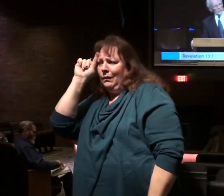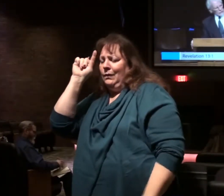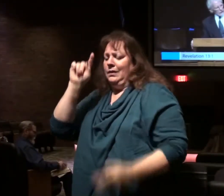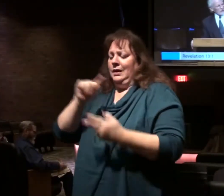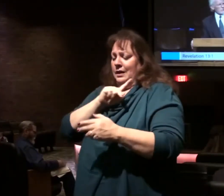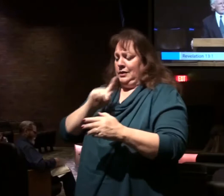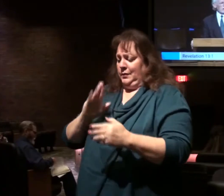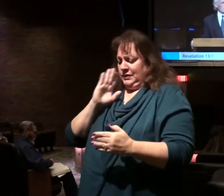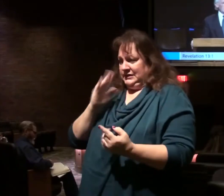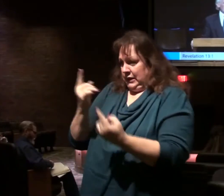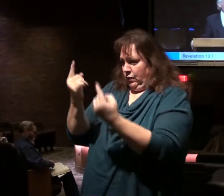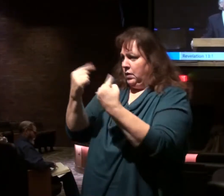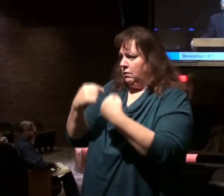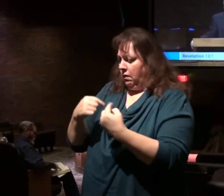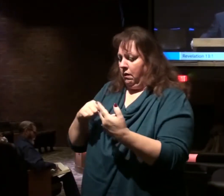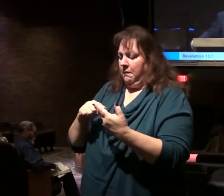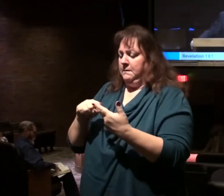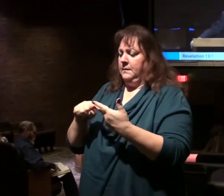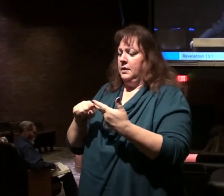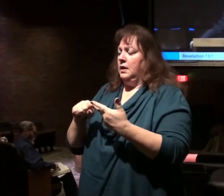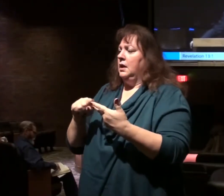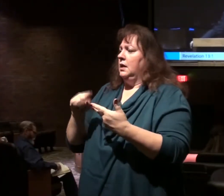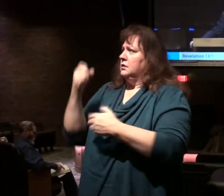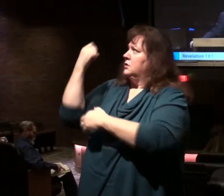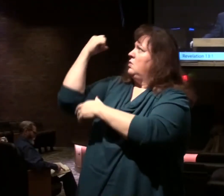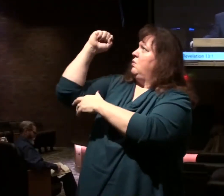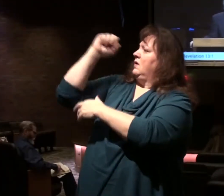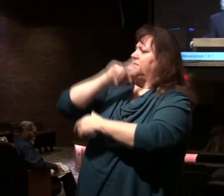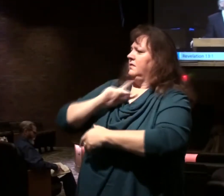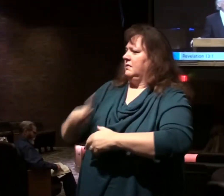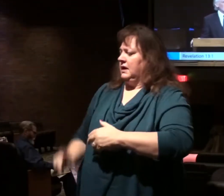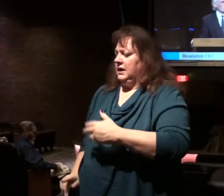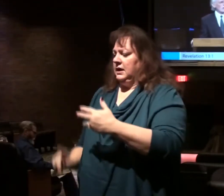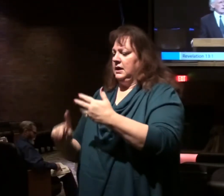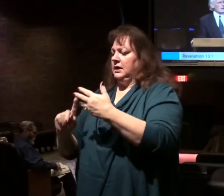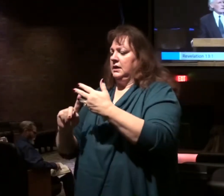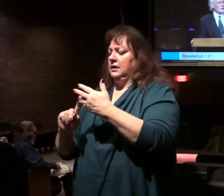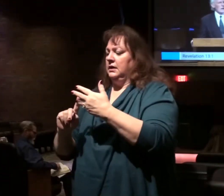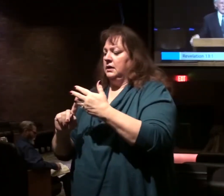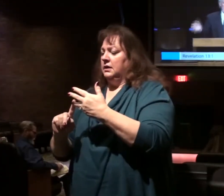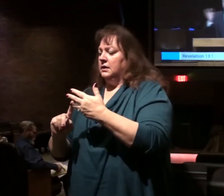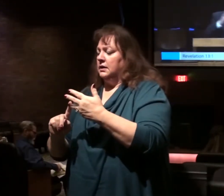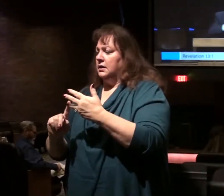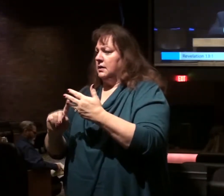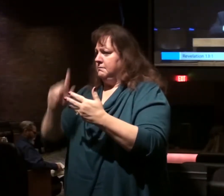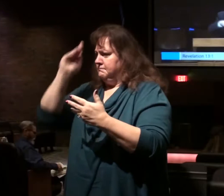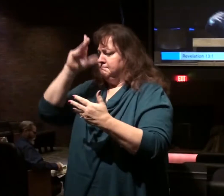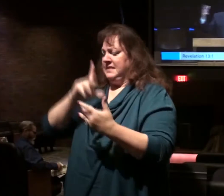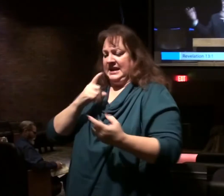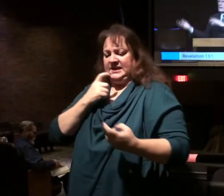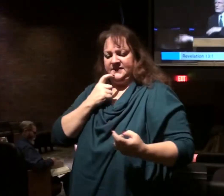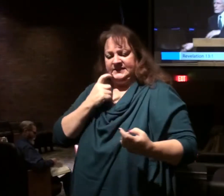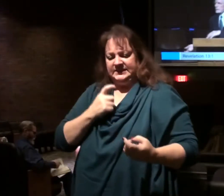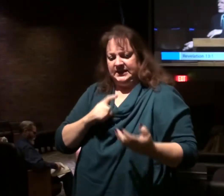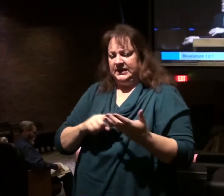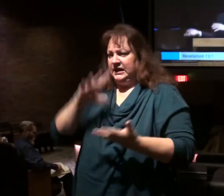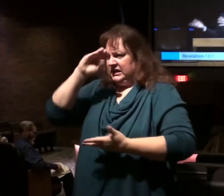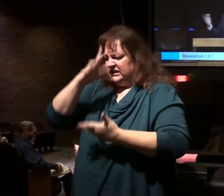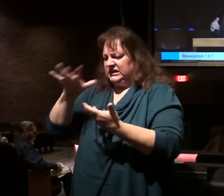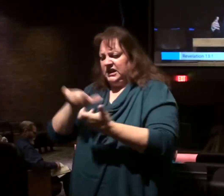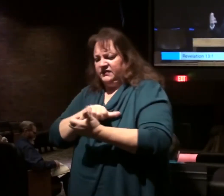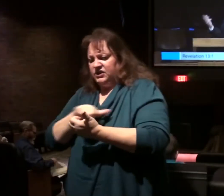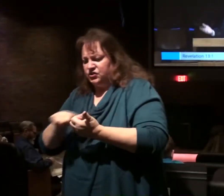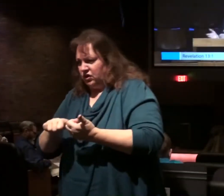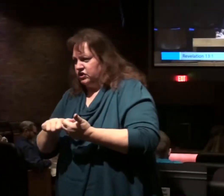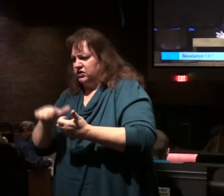the prince who is become of chapter 9, the willful king of chapter 11, the book of Daniel, the man of laws, the son of destruction